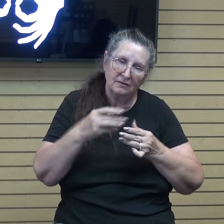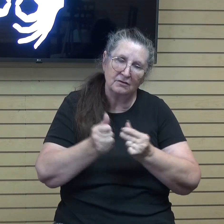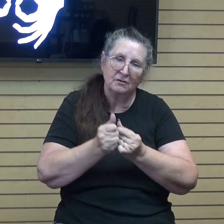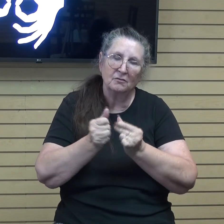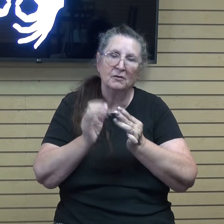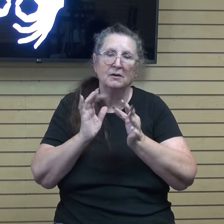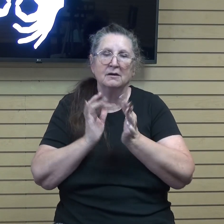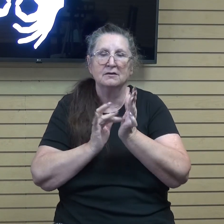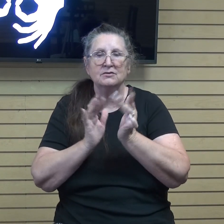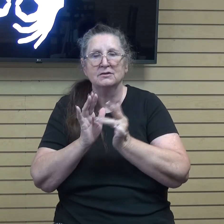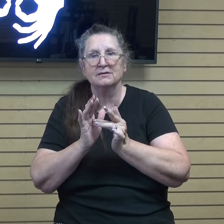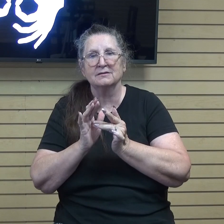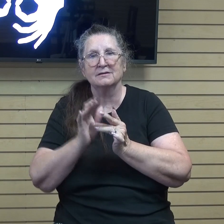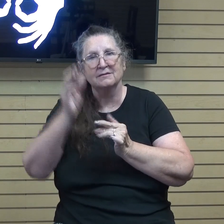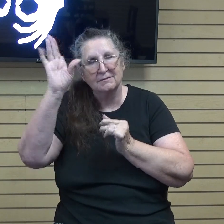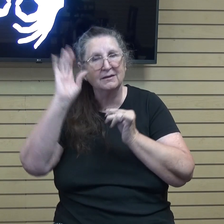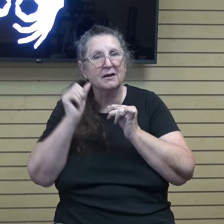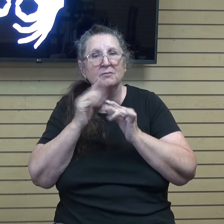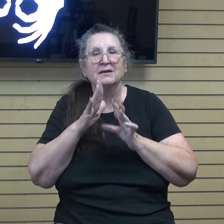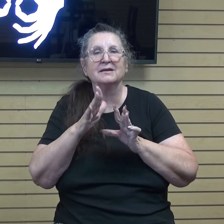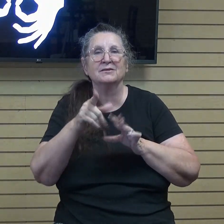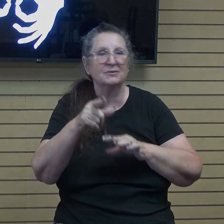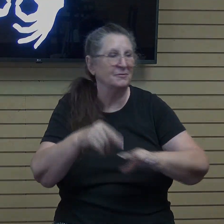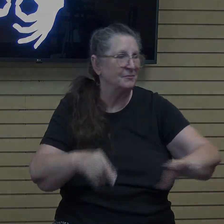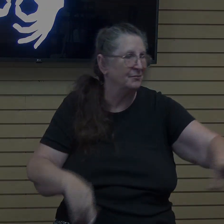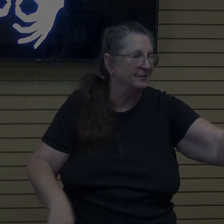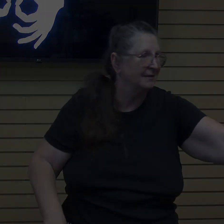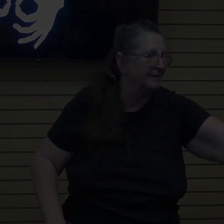God bless. He said, any is he can't his thing, you.